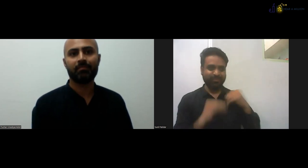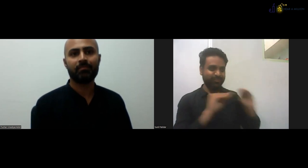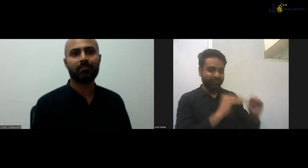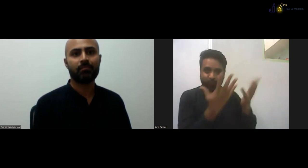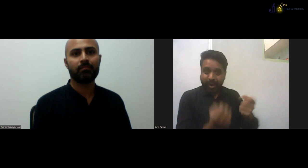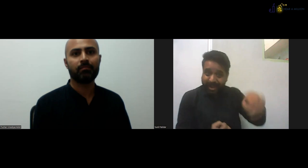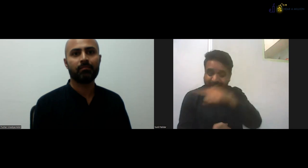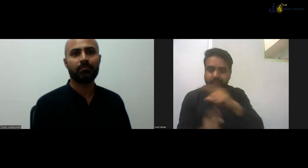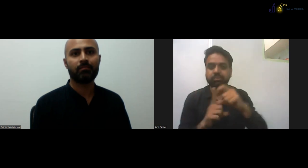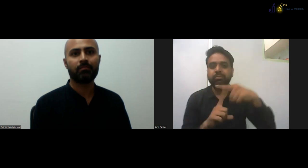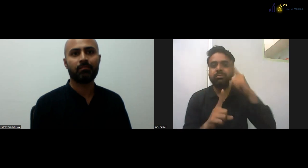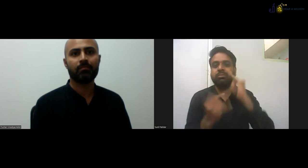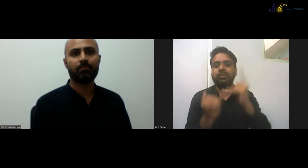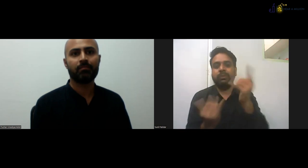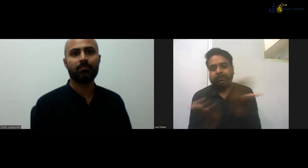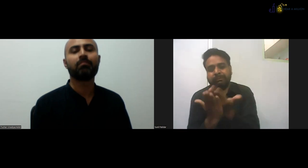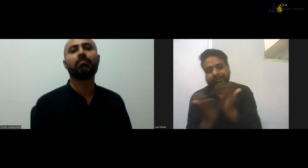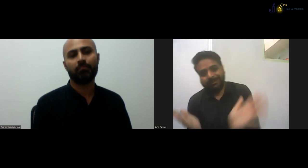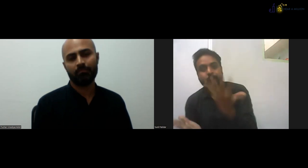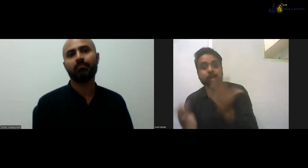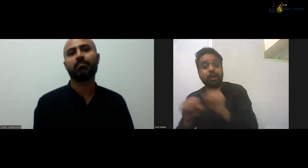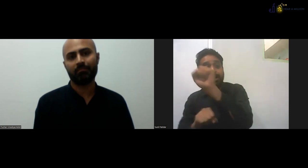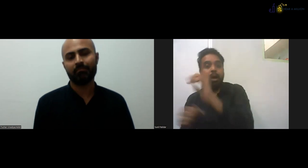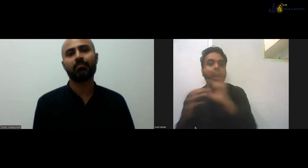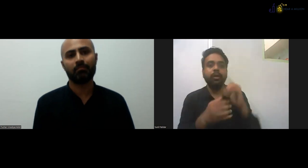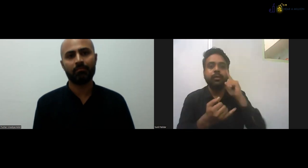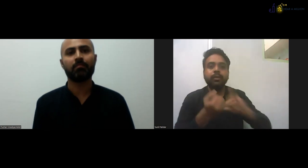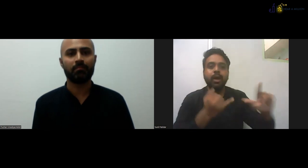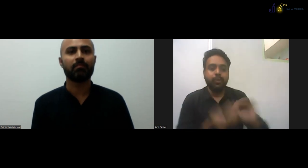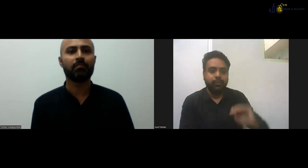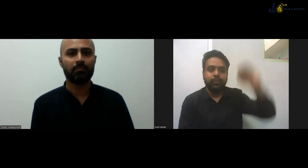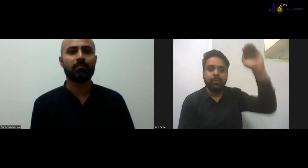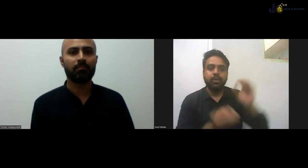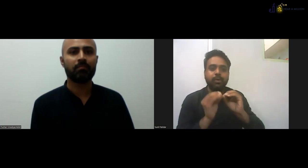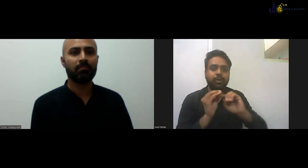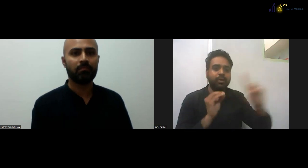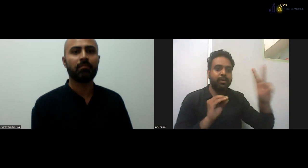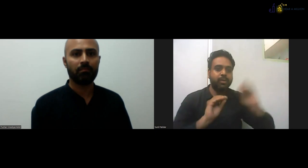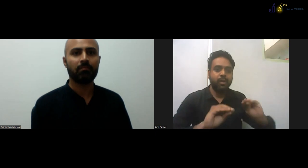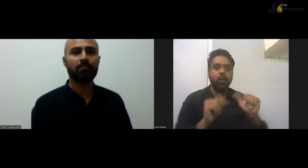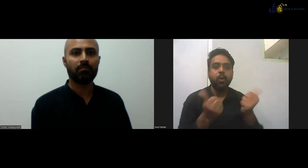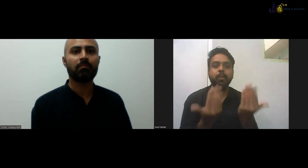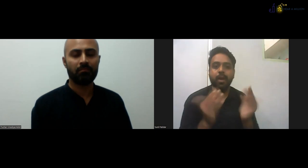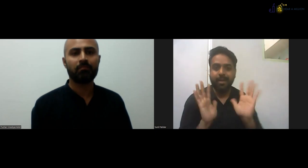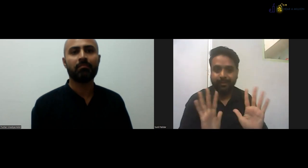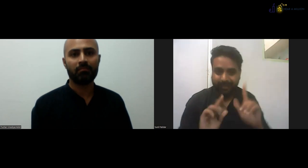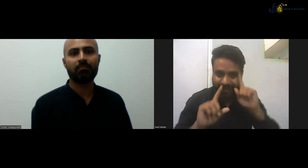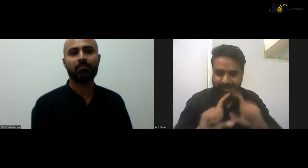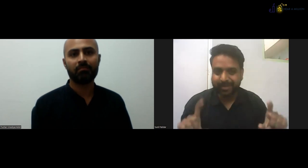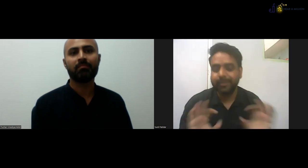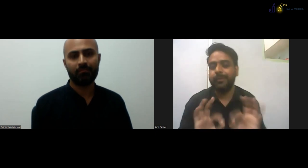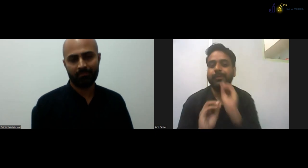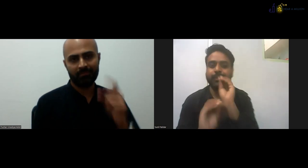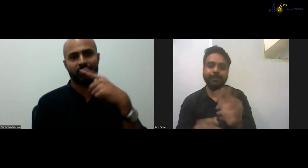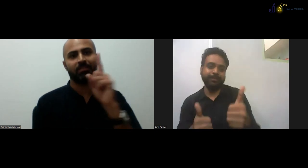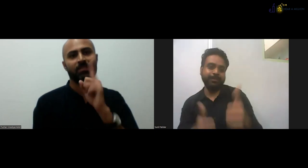If you wish, everything, then you will be able to teach other people as well. So I would like deaf people who would like to become